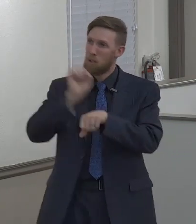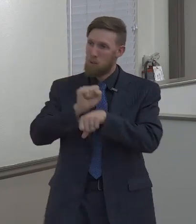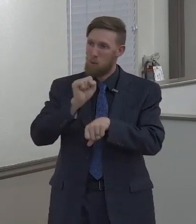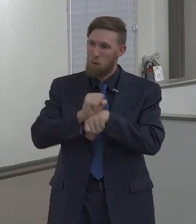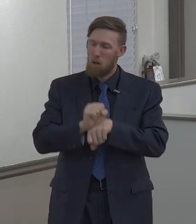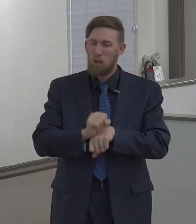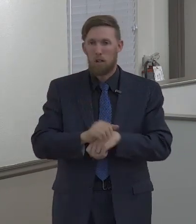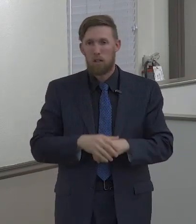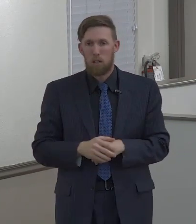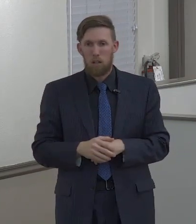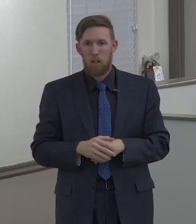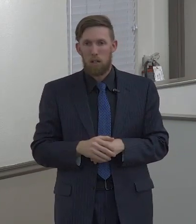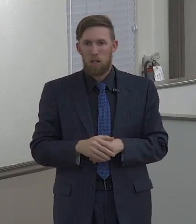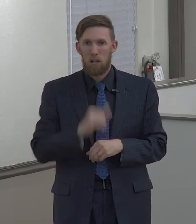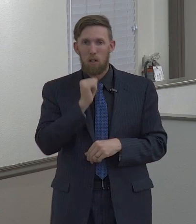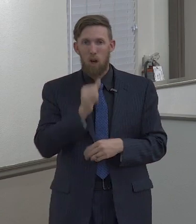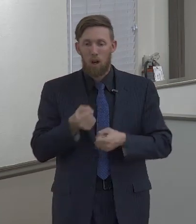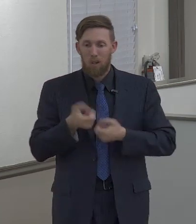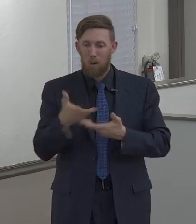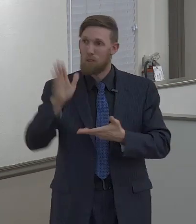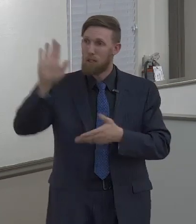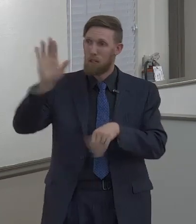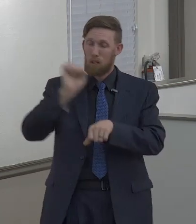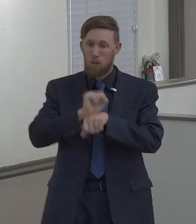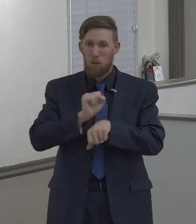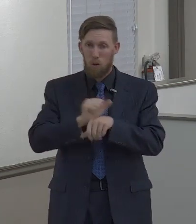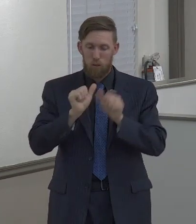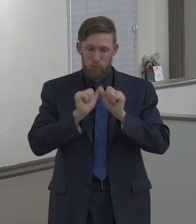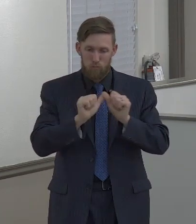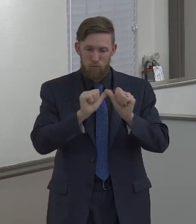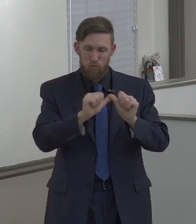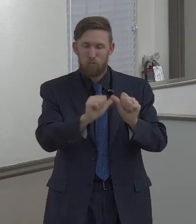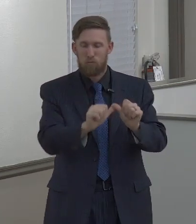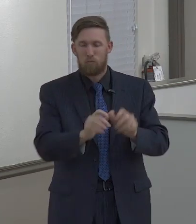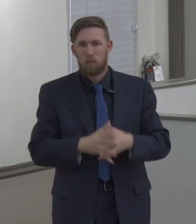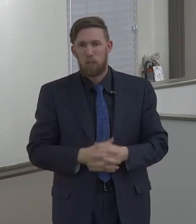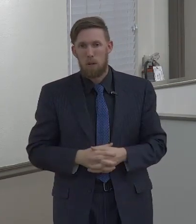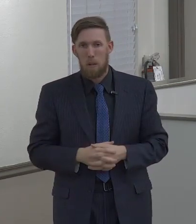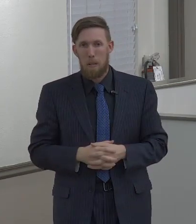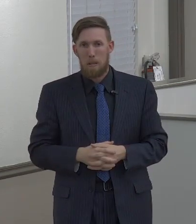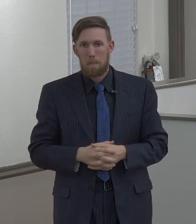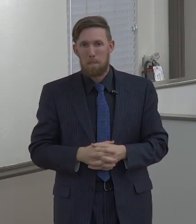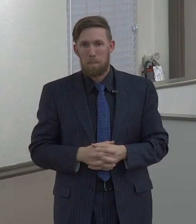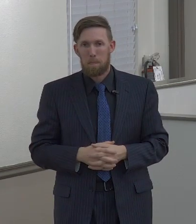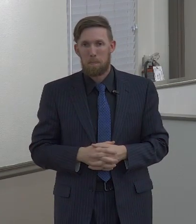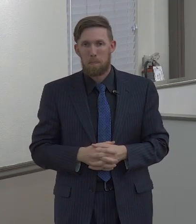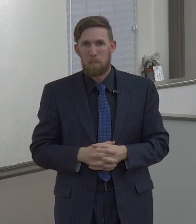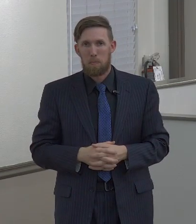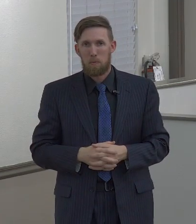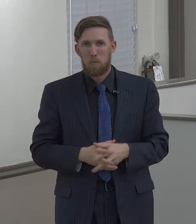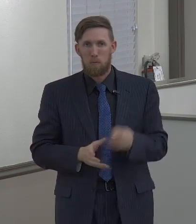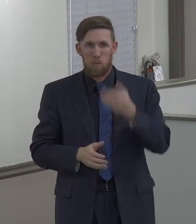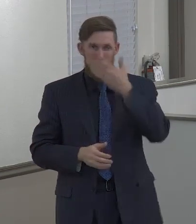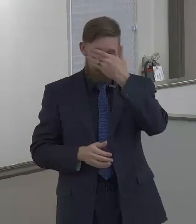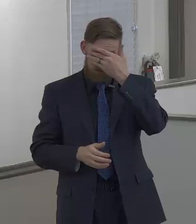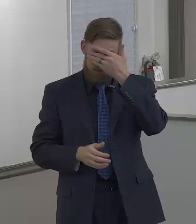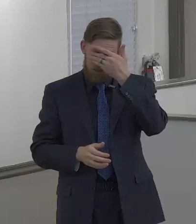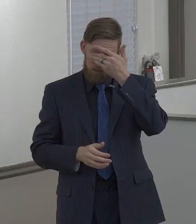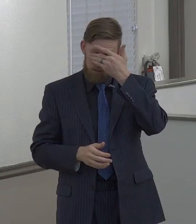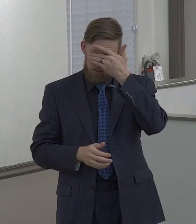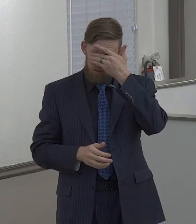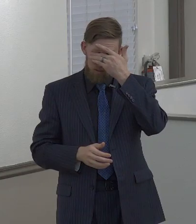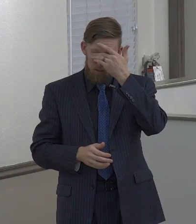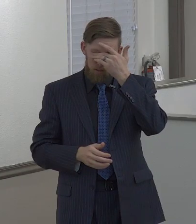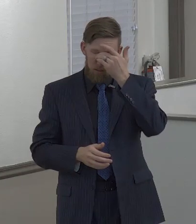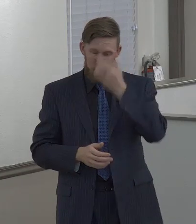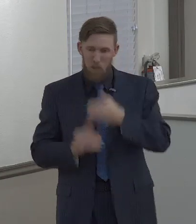not producing any fruit, just like the dead tree doesn't produce any fruit. So I don't want to spend